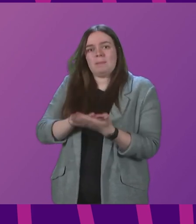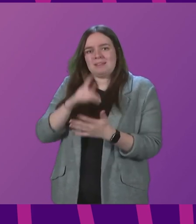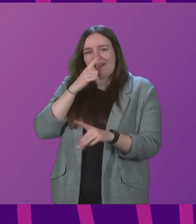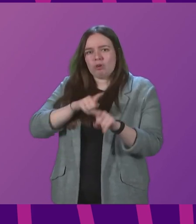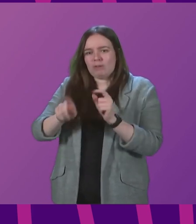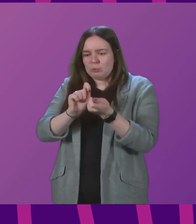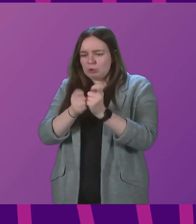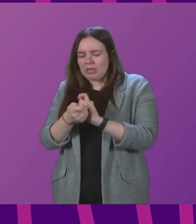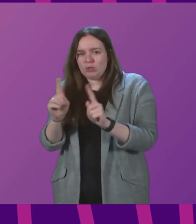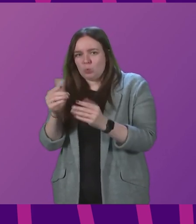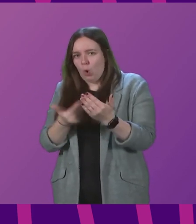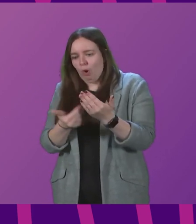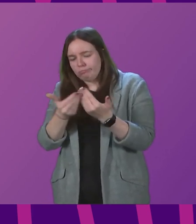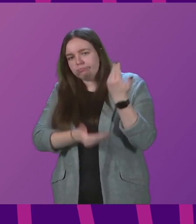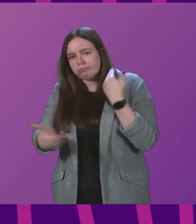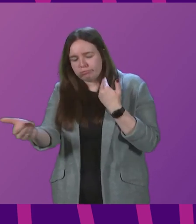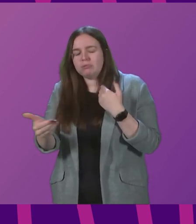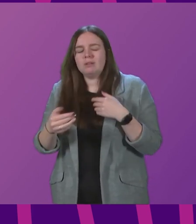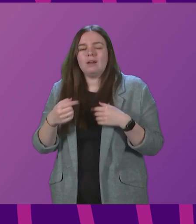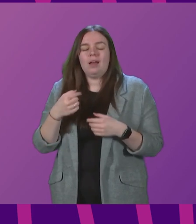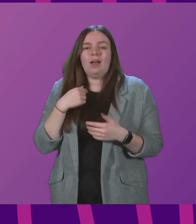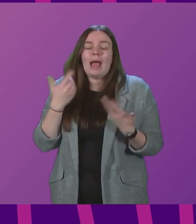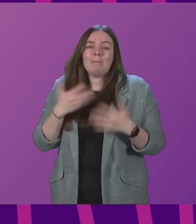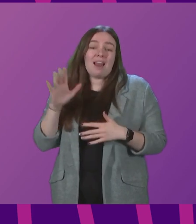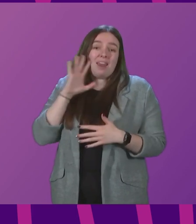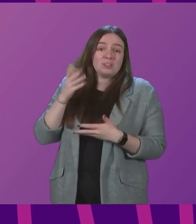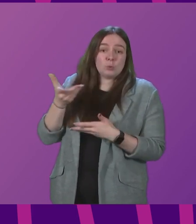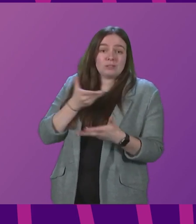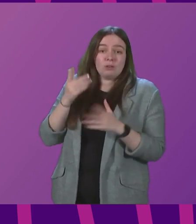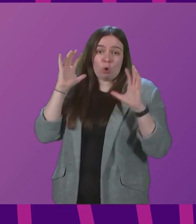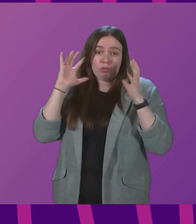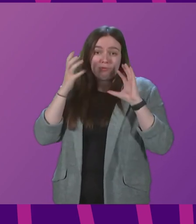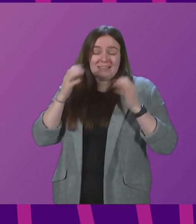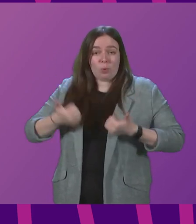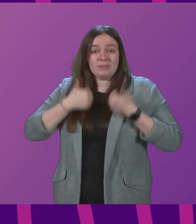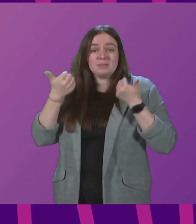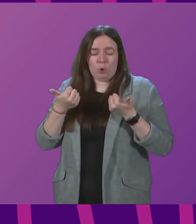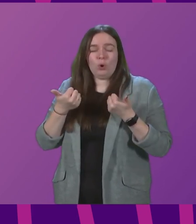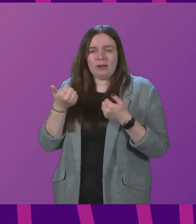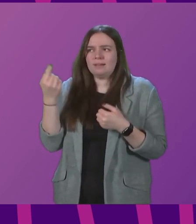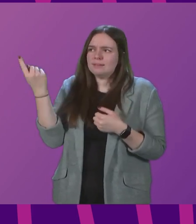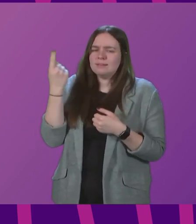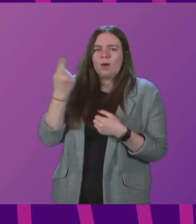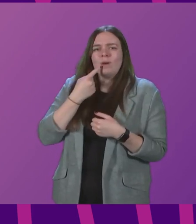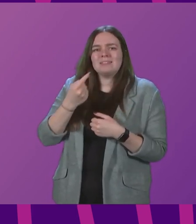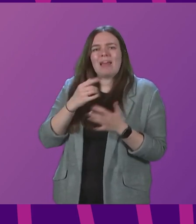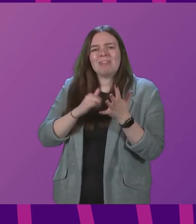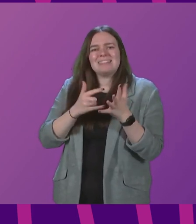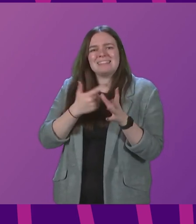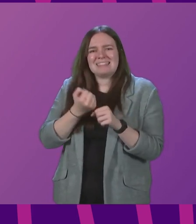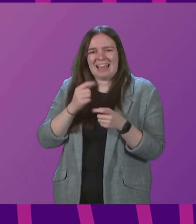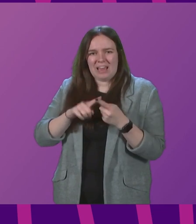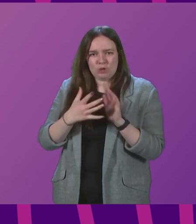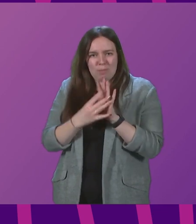change the future. On that, I was listening to a discussion on the radio this morning where somebody was saying that SAGE models